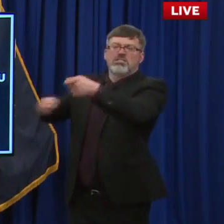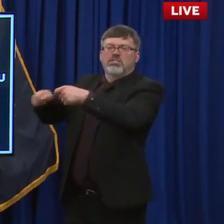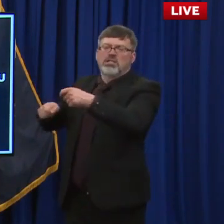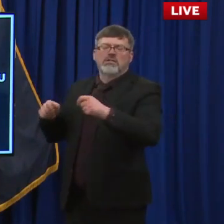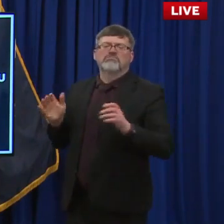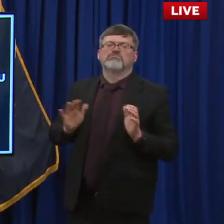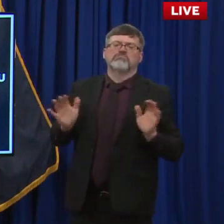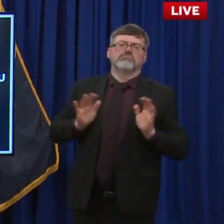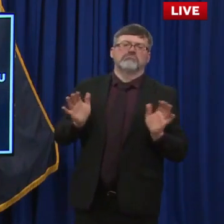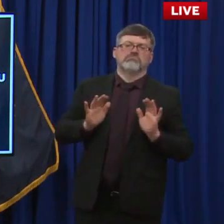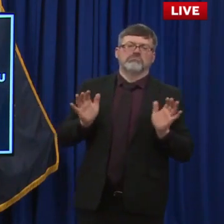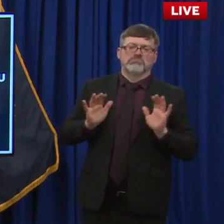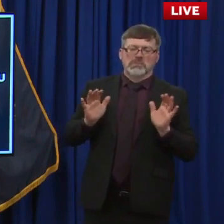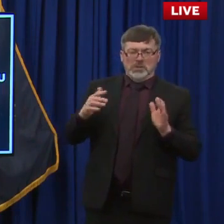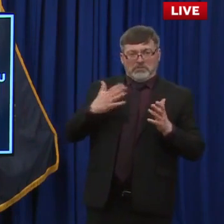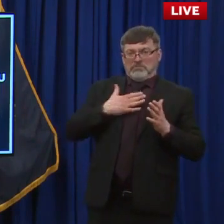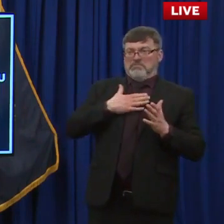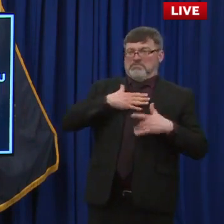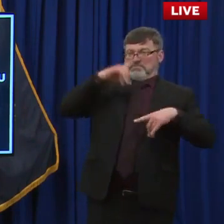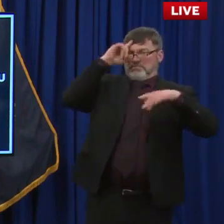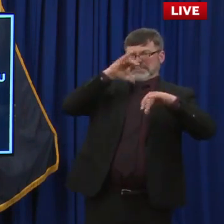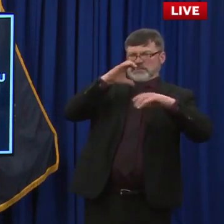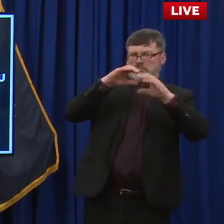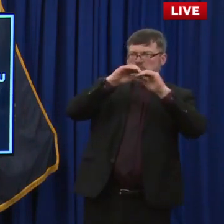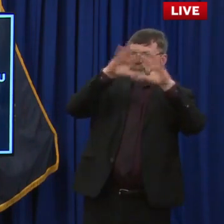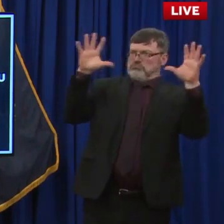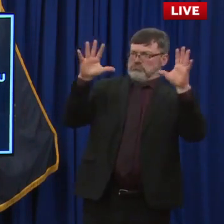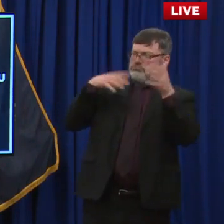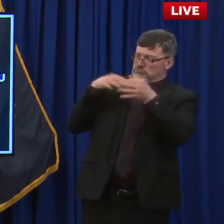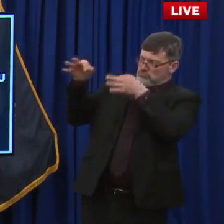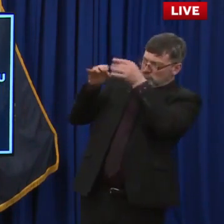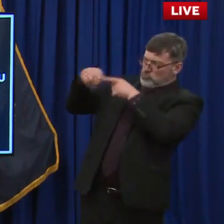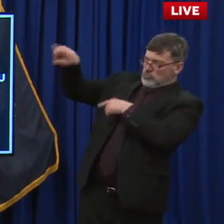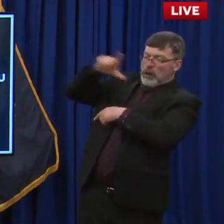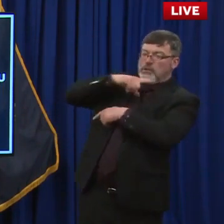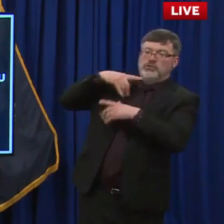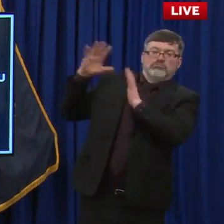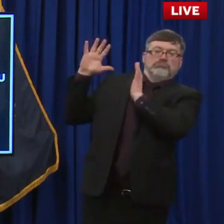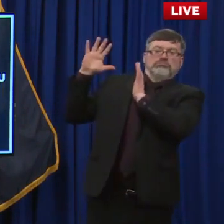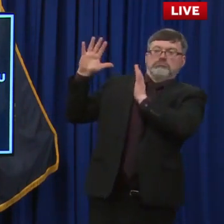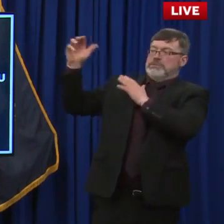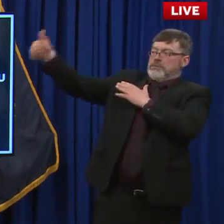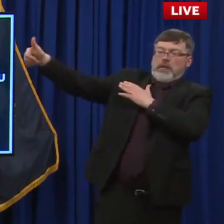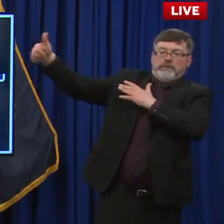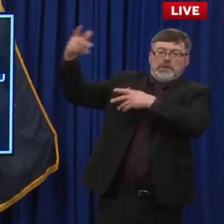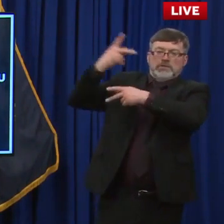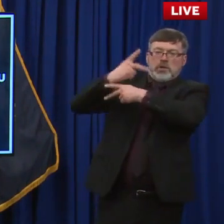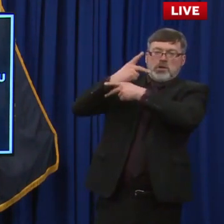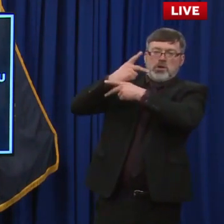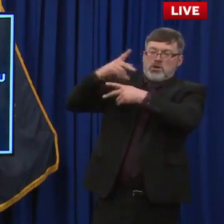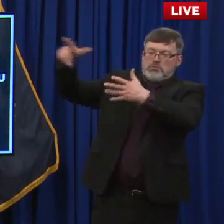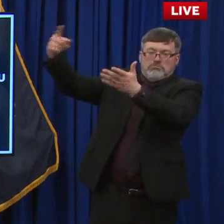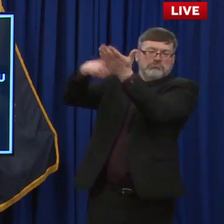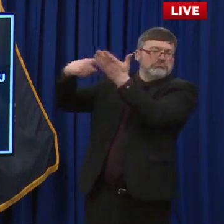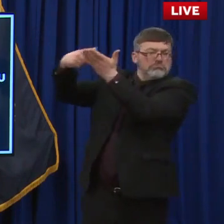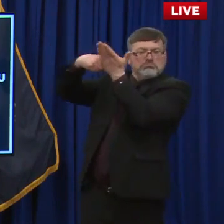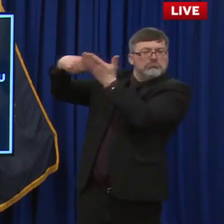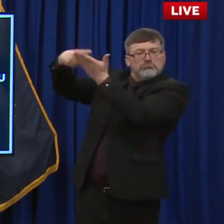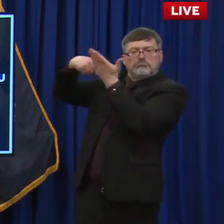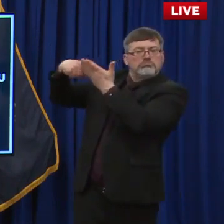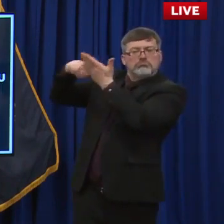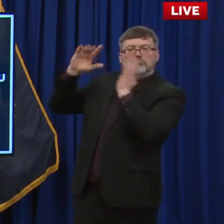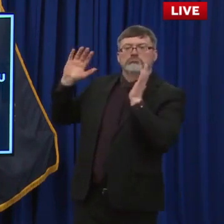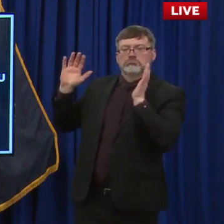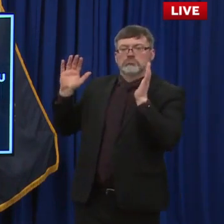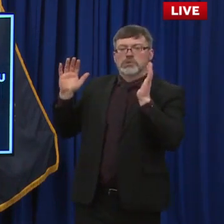leadership about these issues. Um, you know, I guess we'll just see where the votes come out on both the House and the Senate side. Even if one body doesn't pass it, sometimes